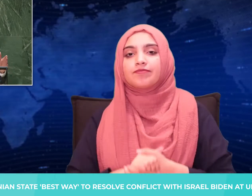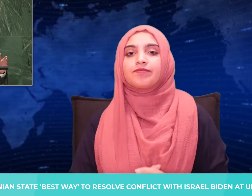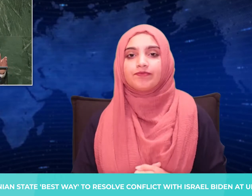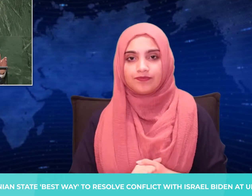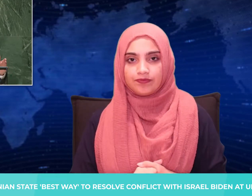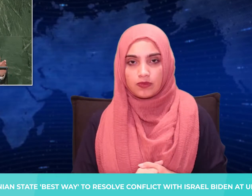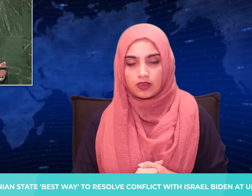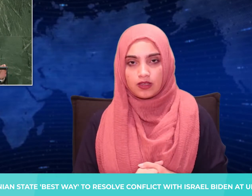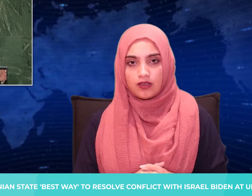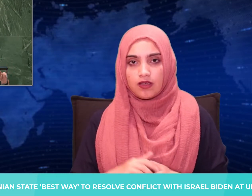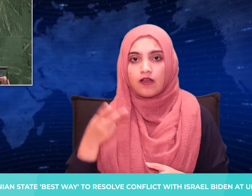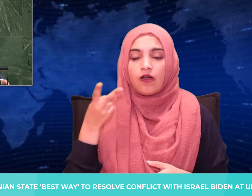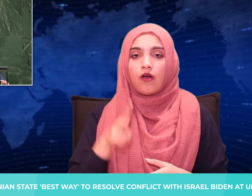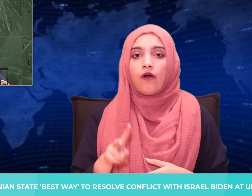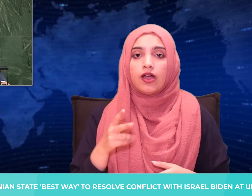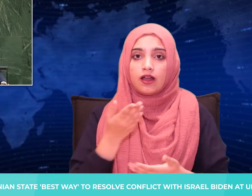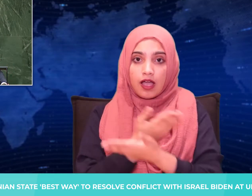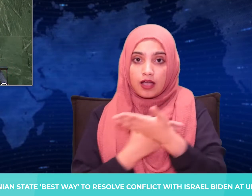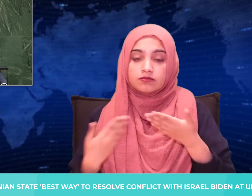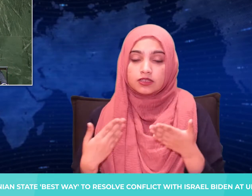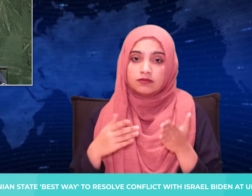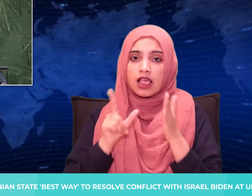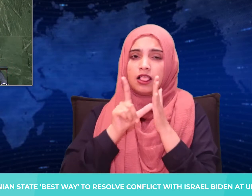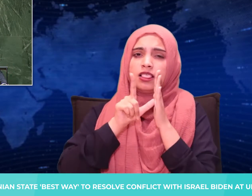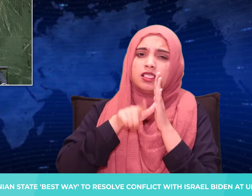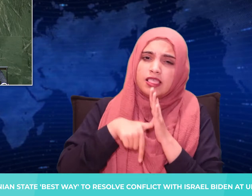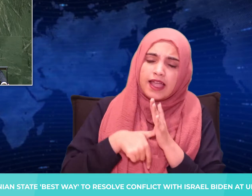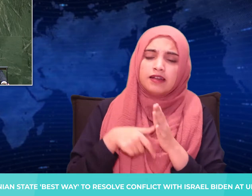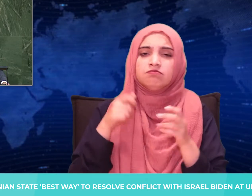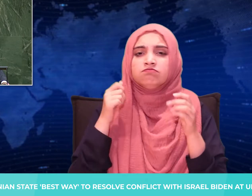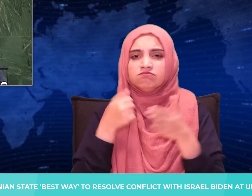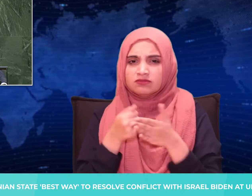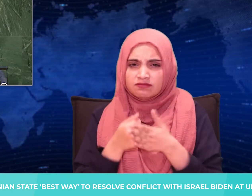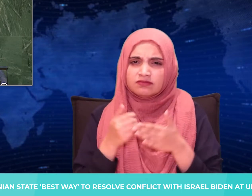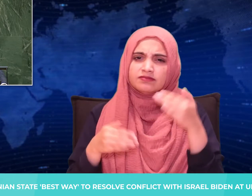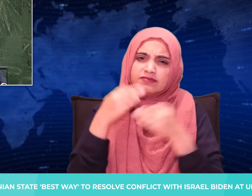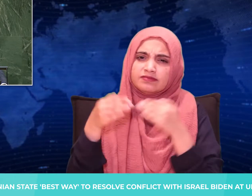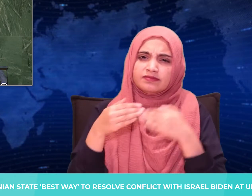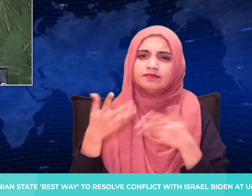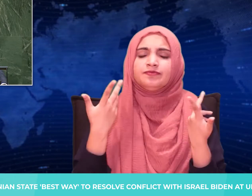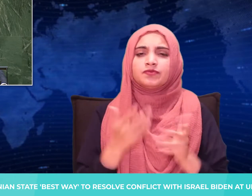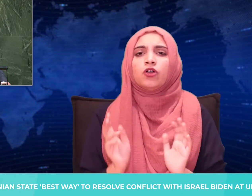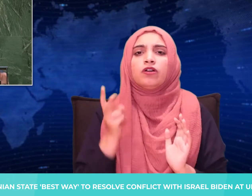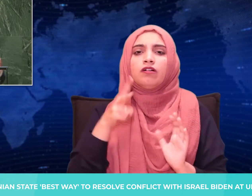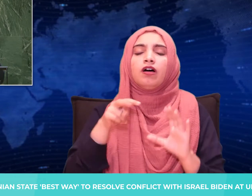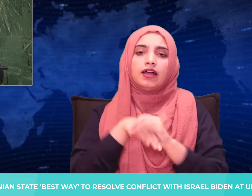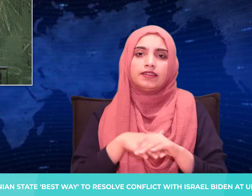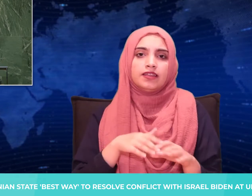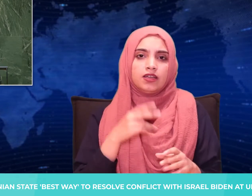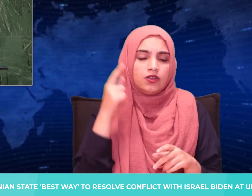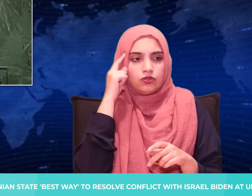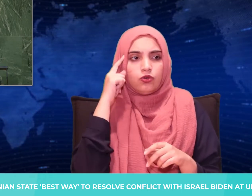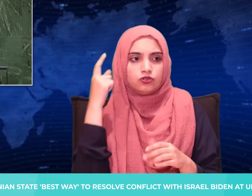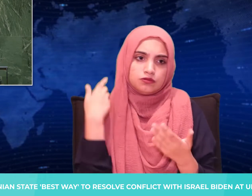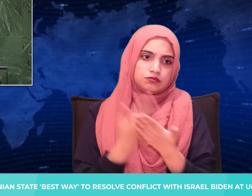We're a long way from that goal at this moment, but we should never allow ourselves to give up on the possibility of progress.